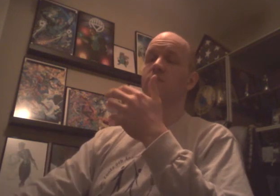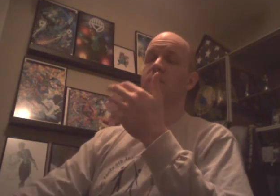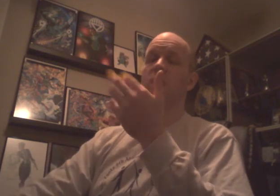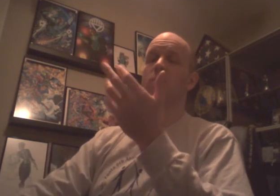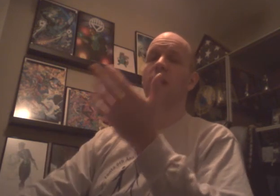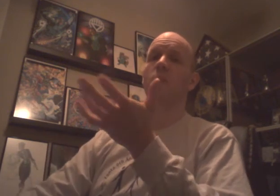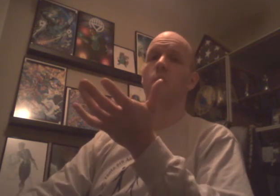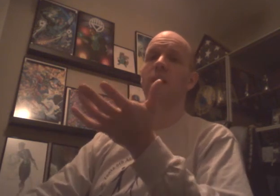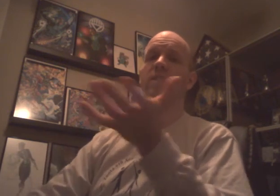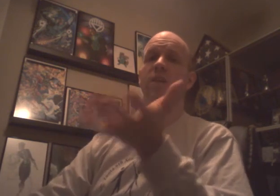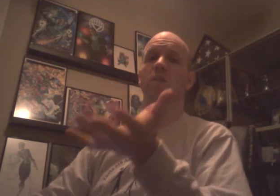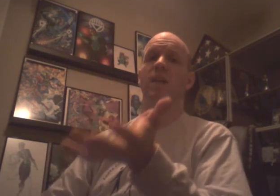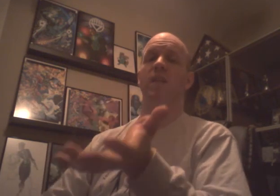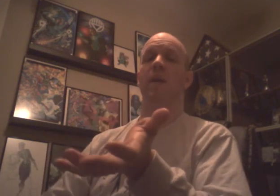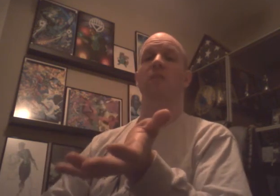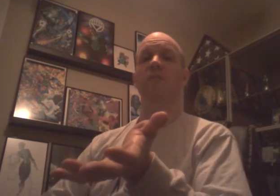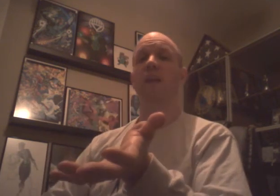Daniel Bryan wins. He goes on to the main event.